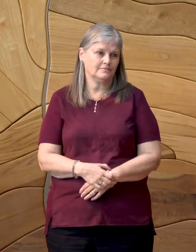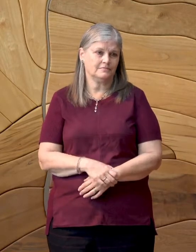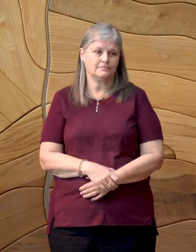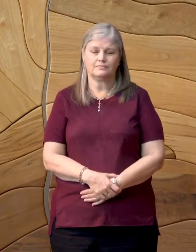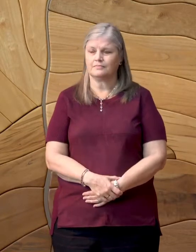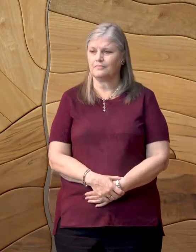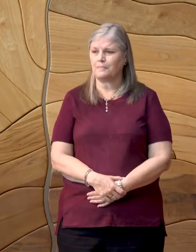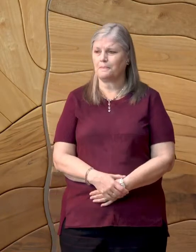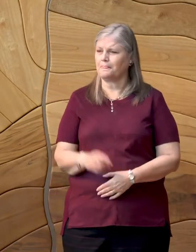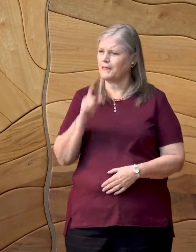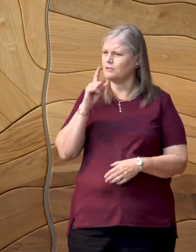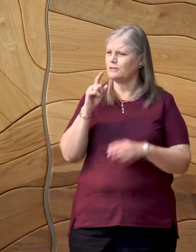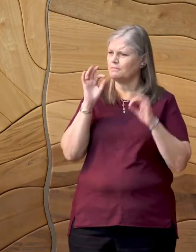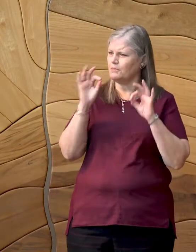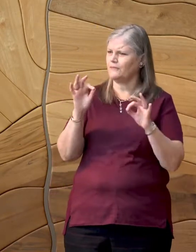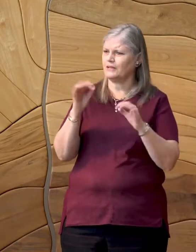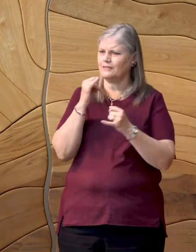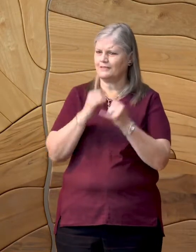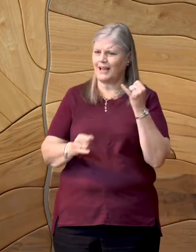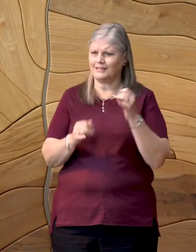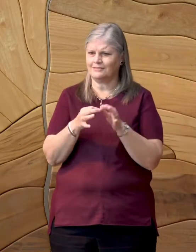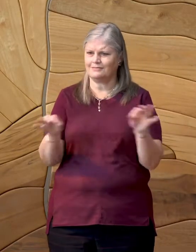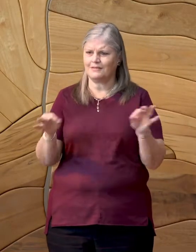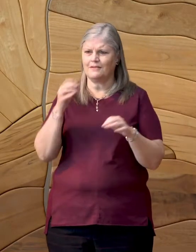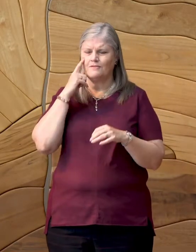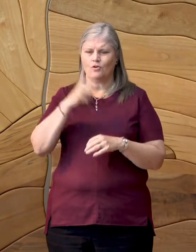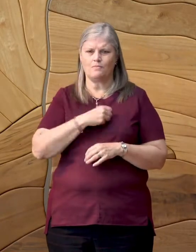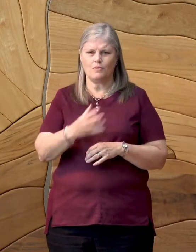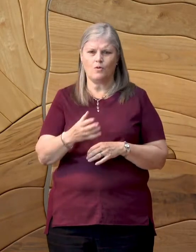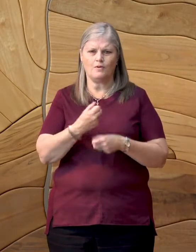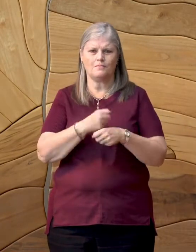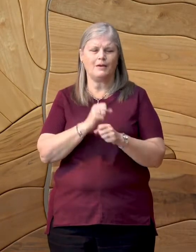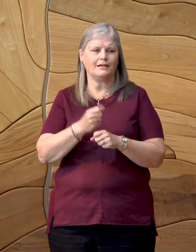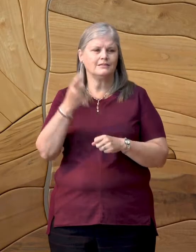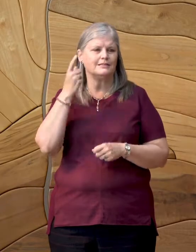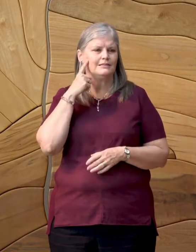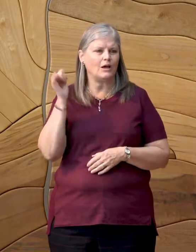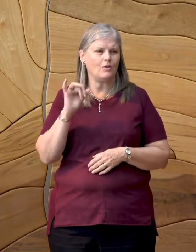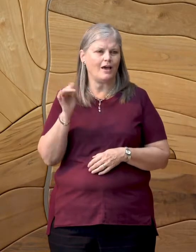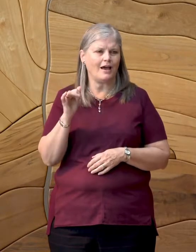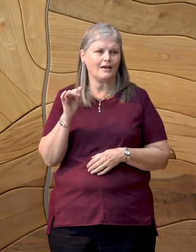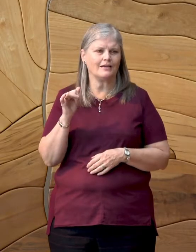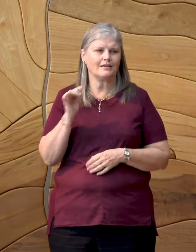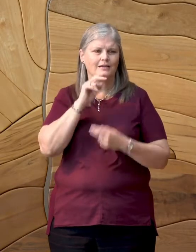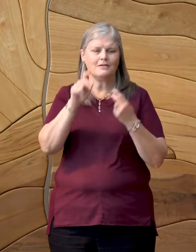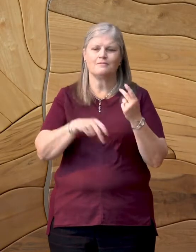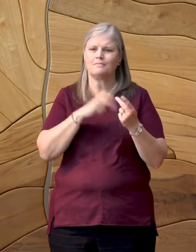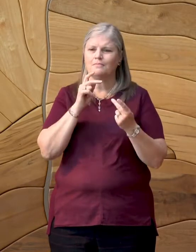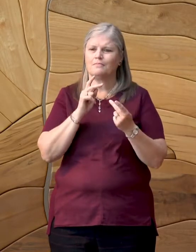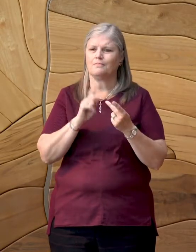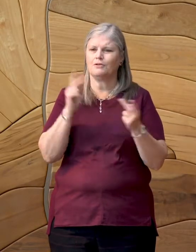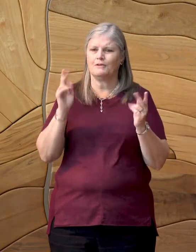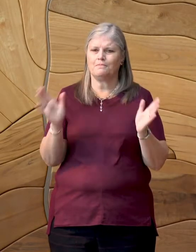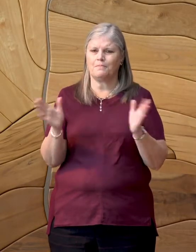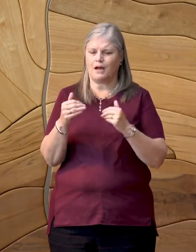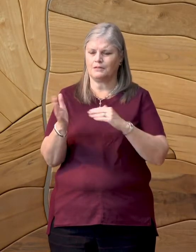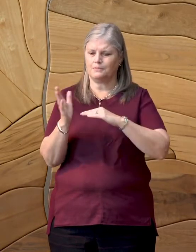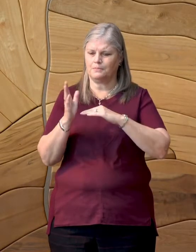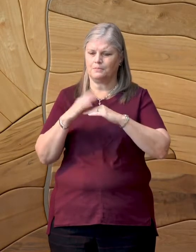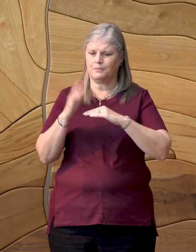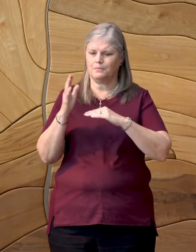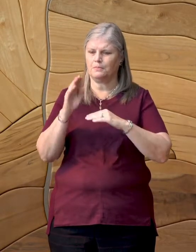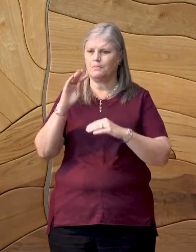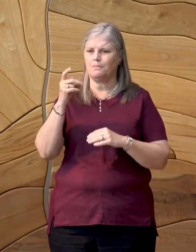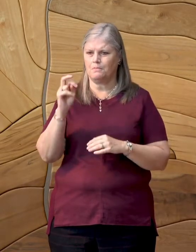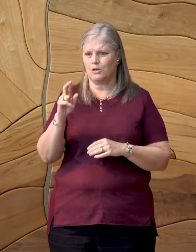ending for a poem makes a sound like the click of a lid of a perfectly made box, William